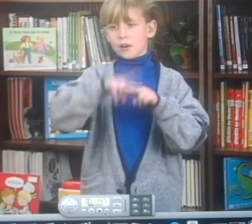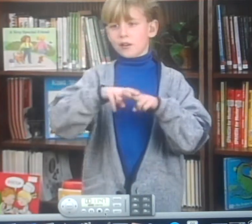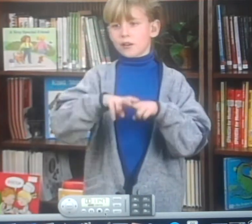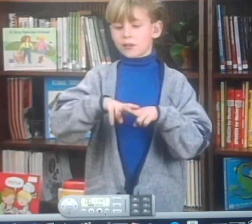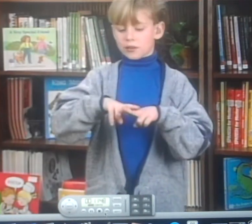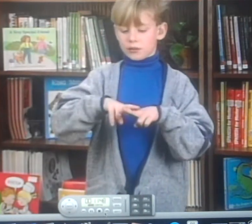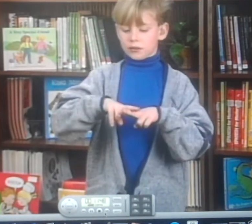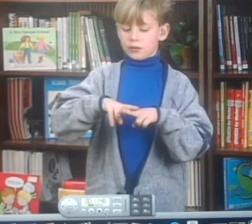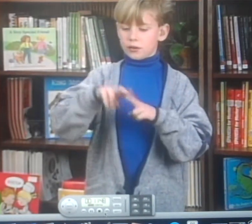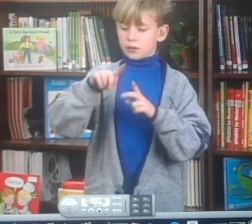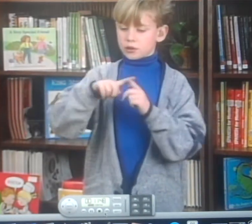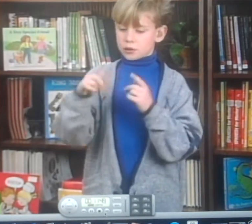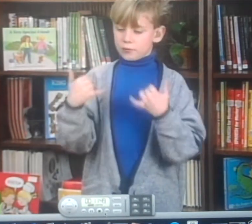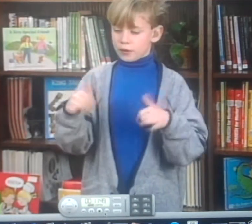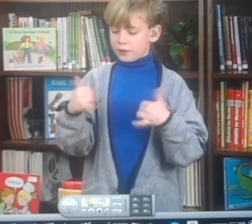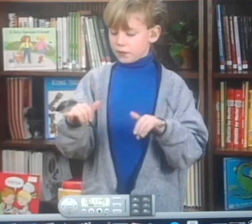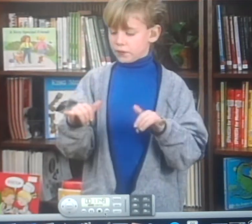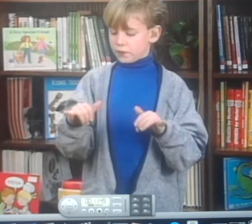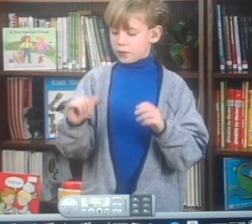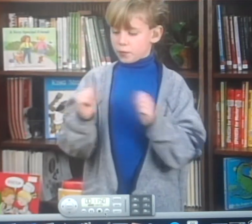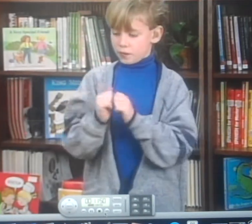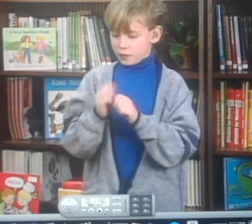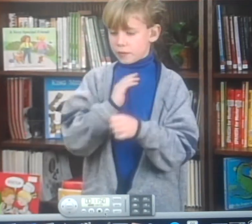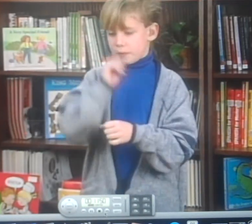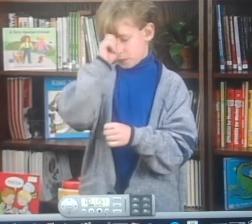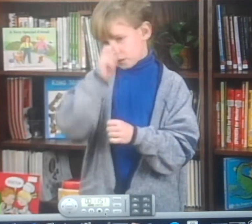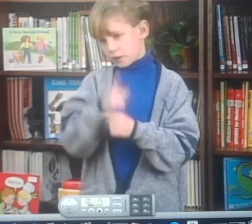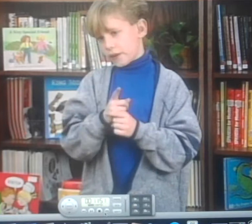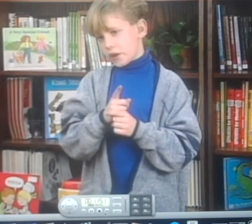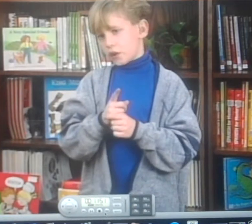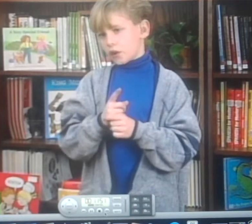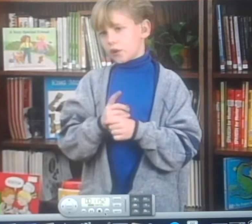And it was fun to play with my brother.